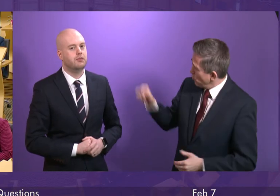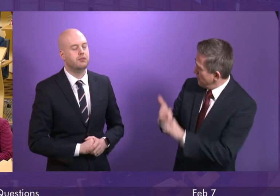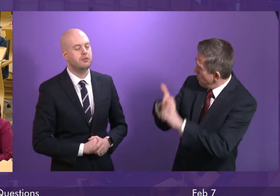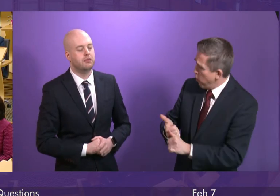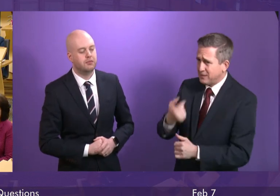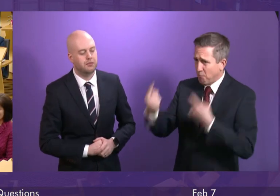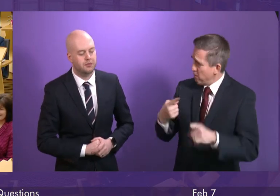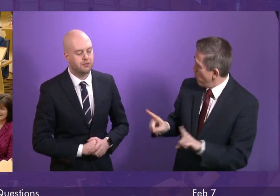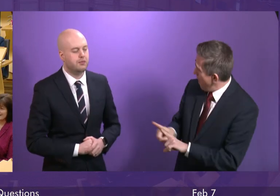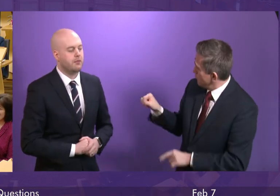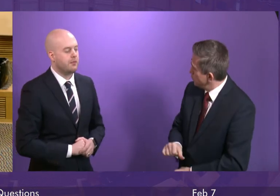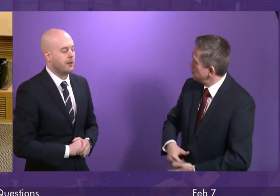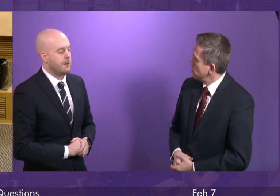Minister.